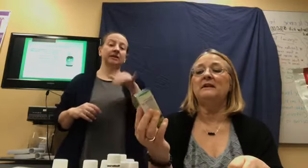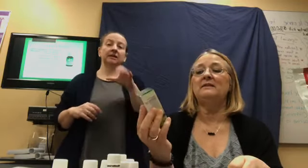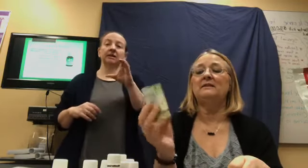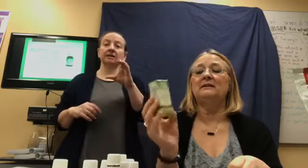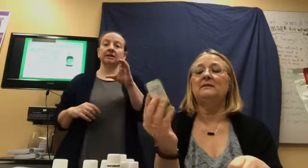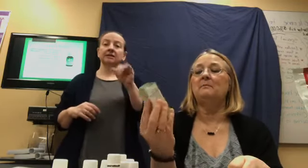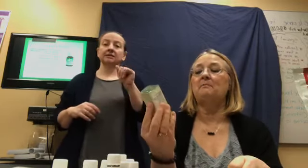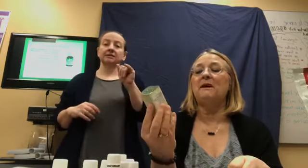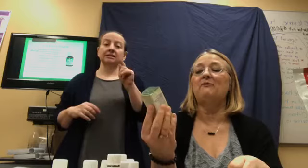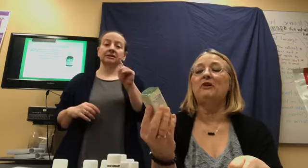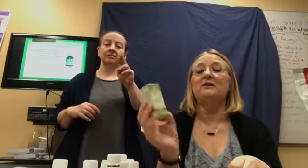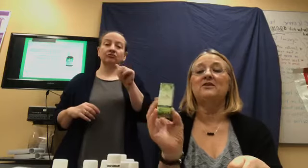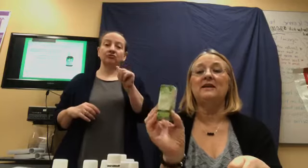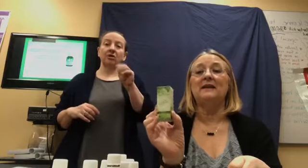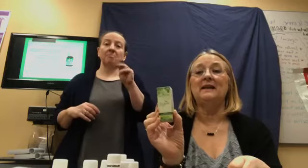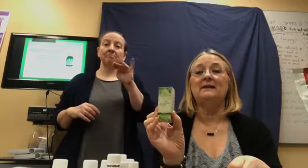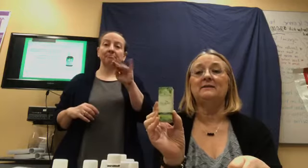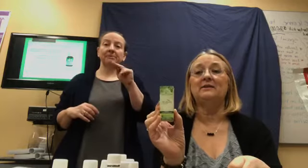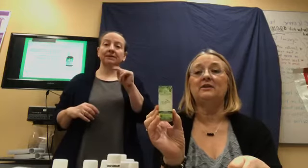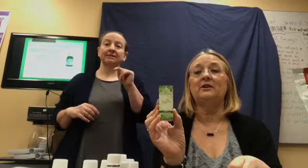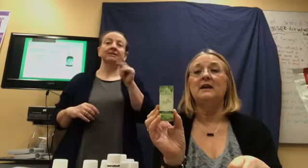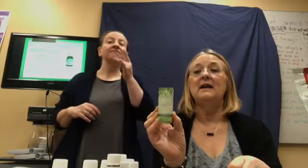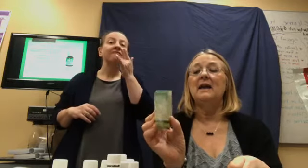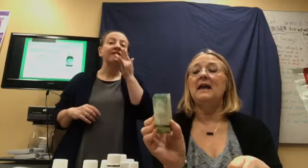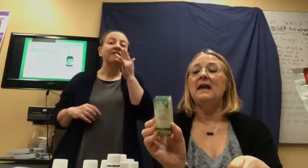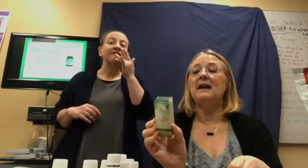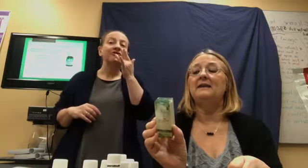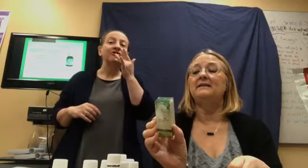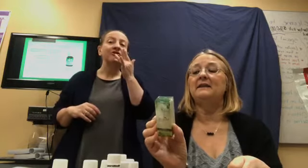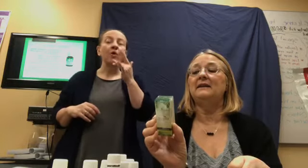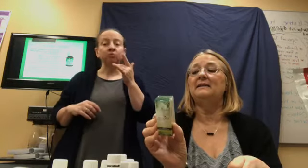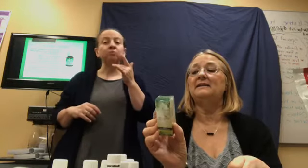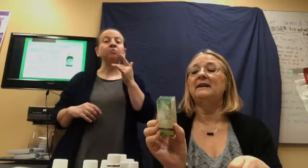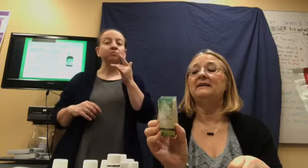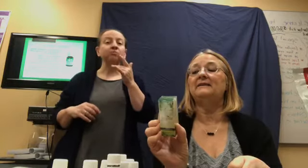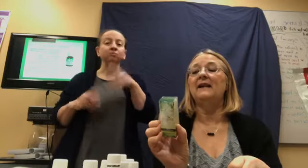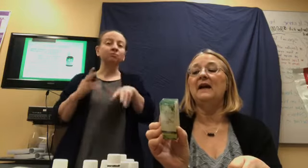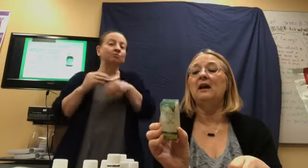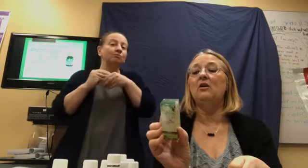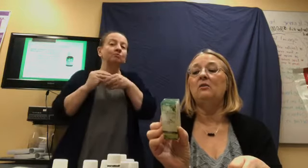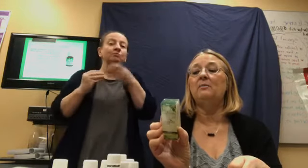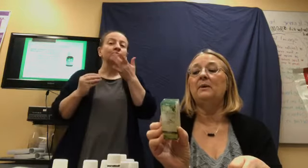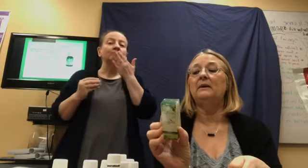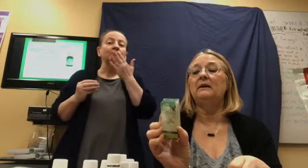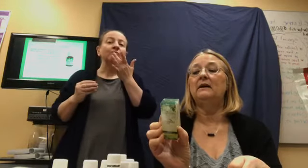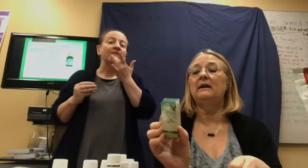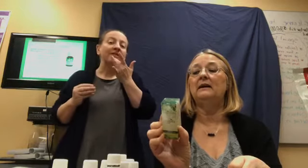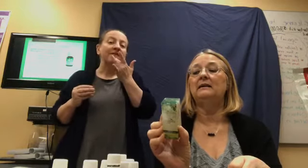beverage enhancer and it does help, um,